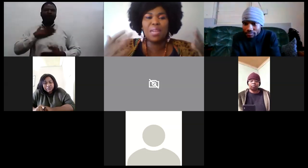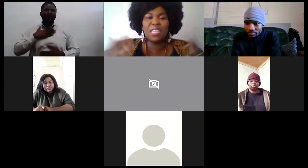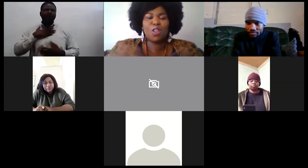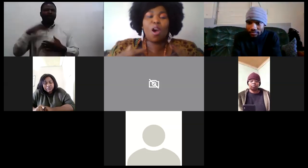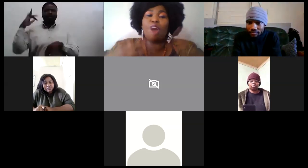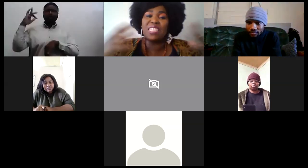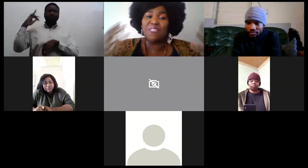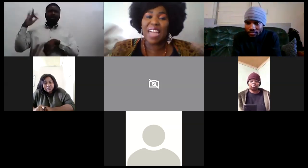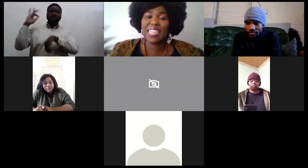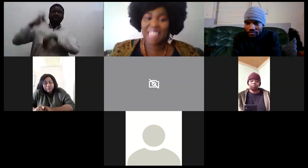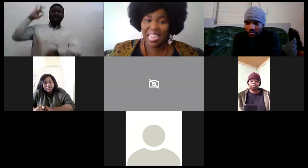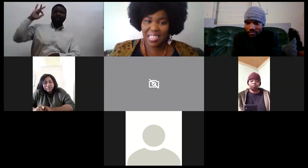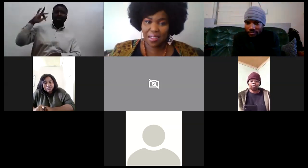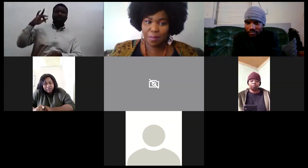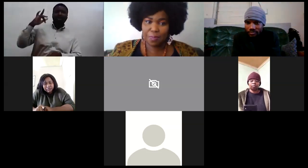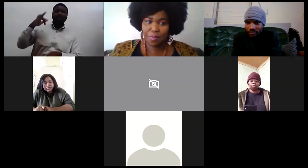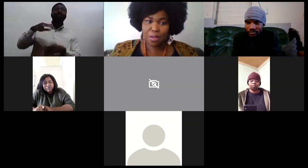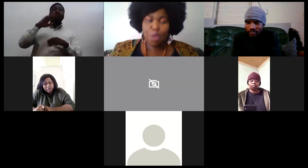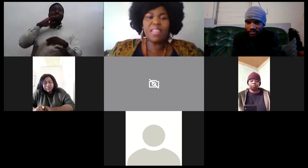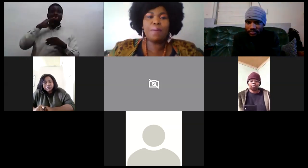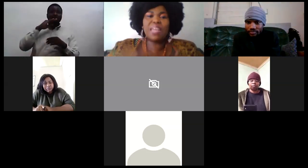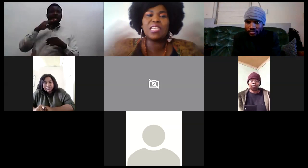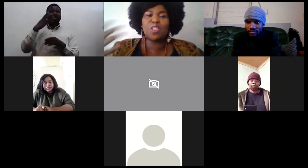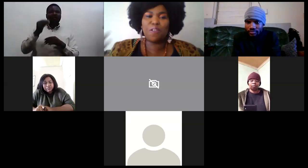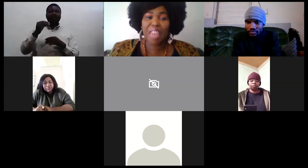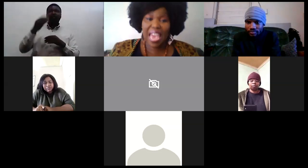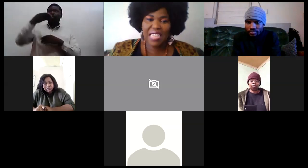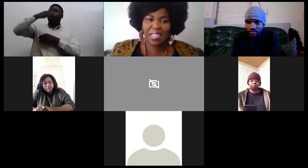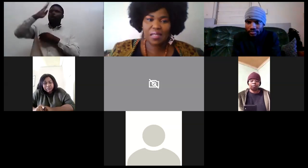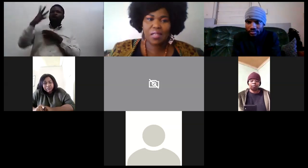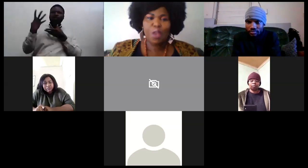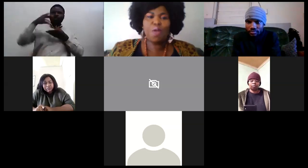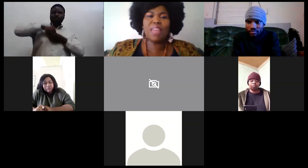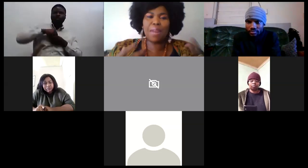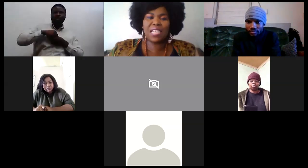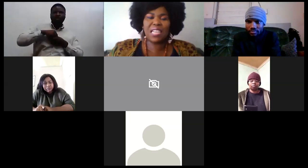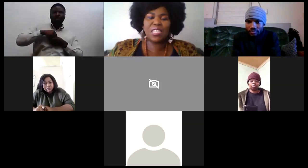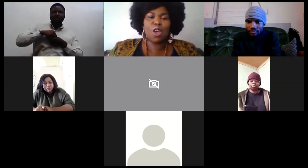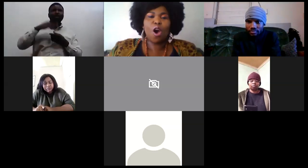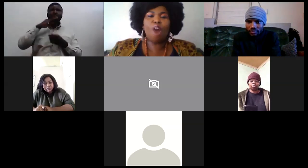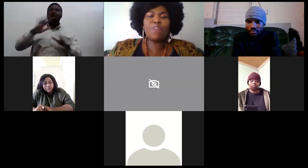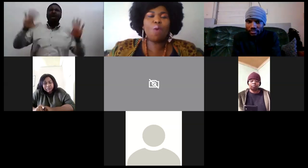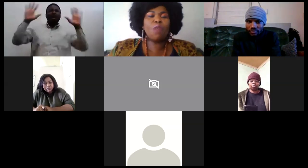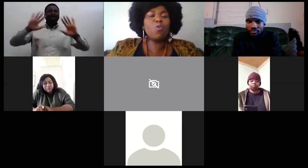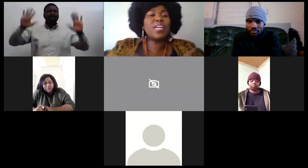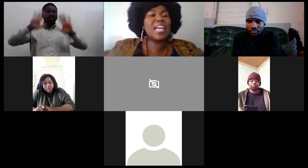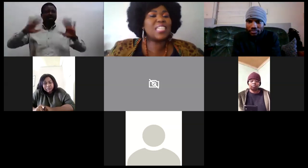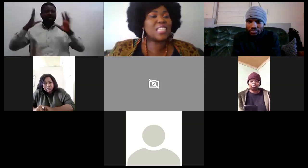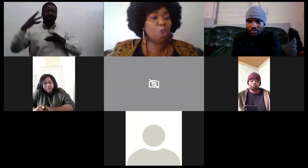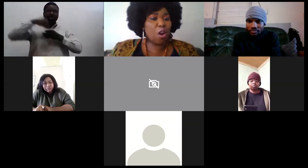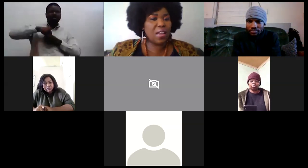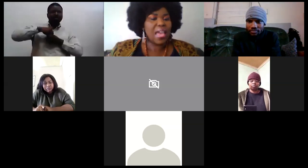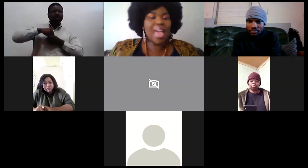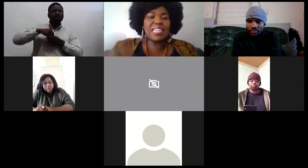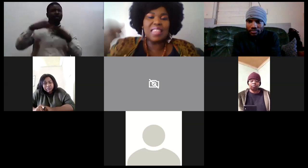are in the presence of the divine creator you are in the presence of the angels you are in the presence of the one who created